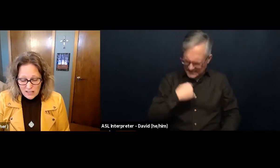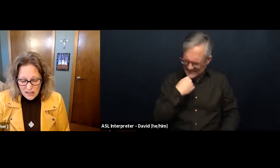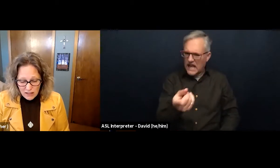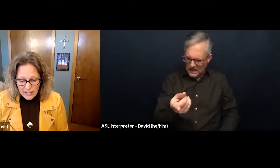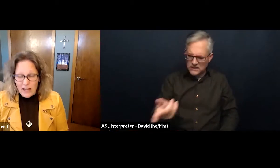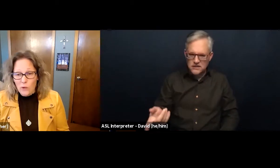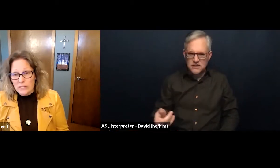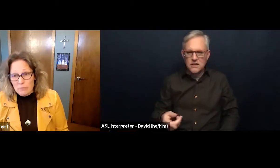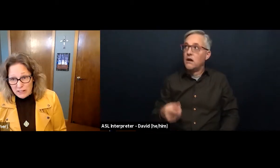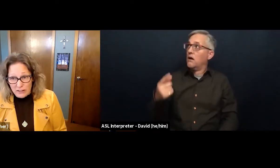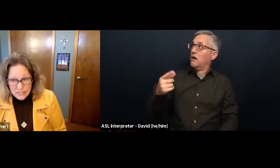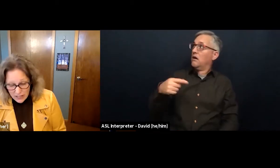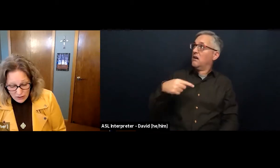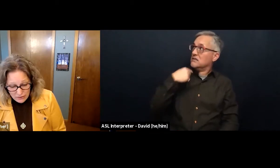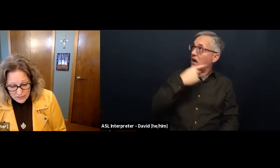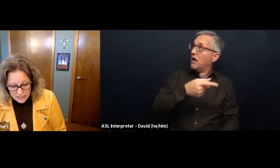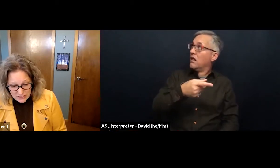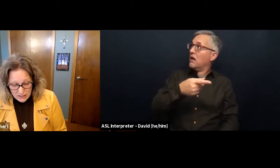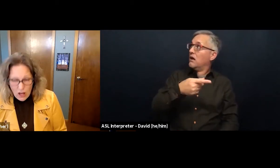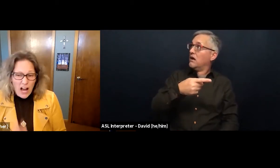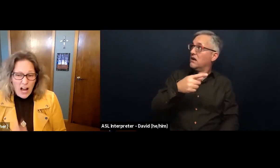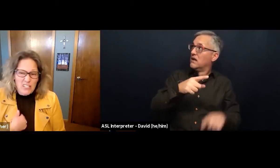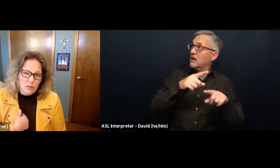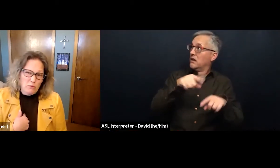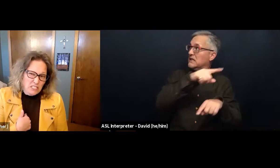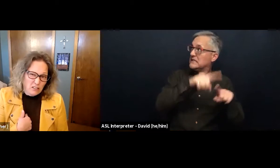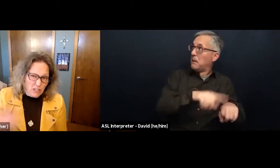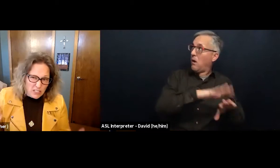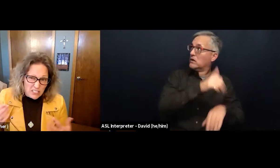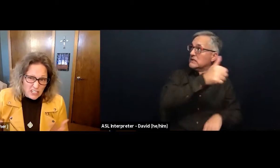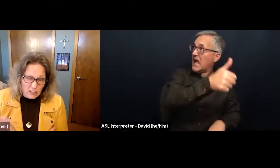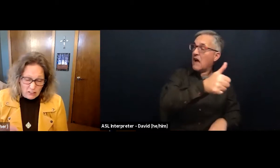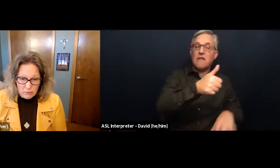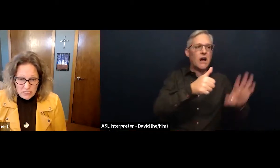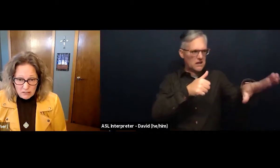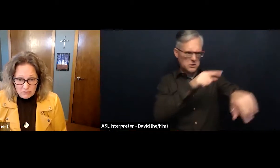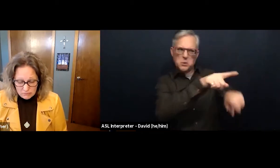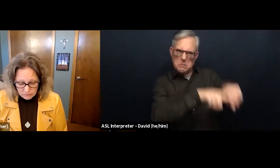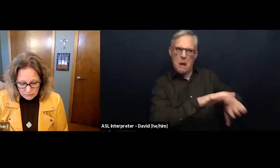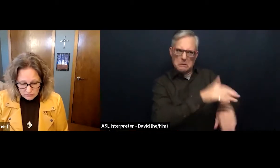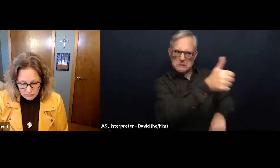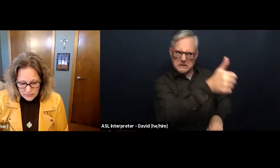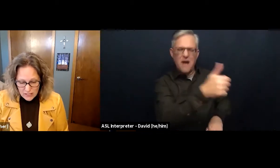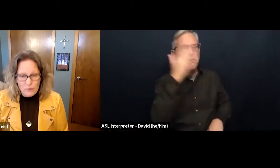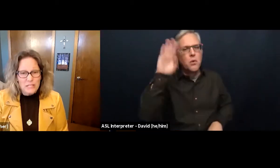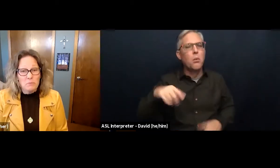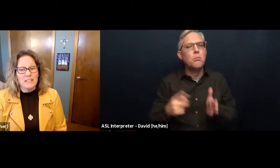Like we depend on ourselves. I can do it myself. I'll just take care of it myself. We depend